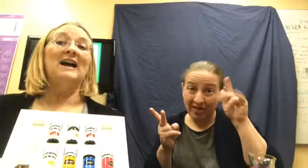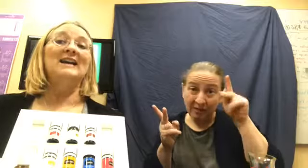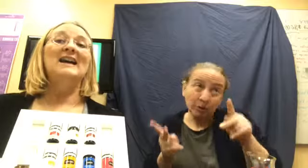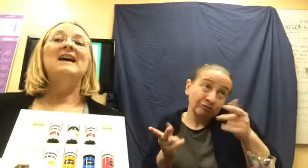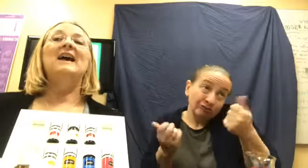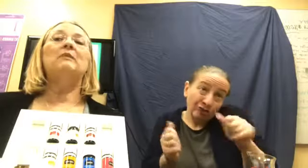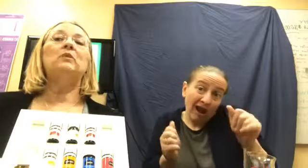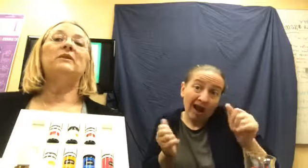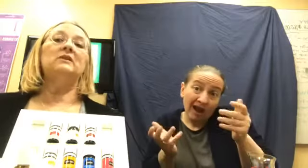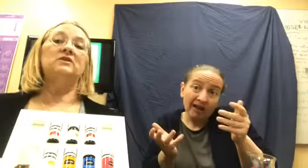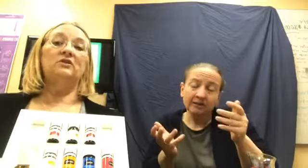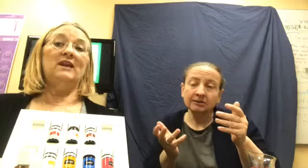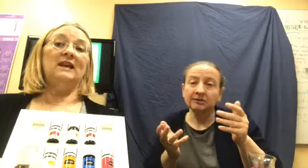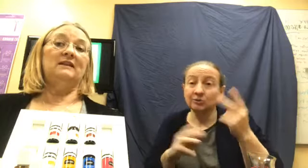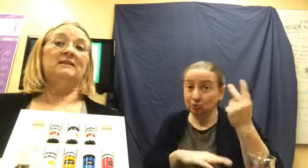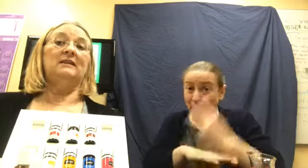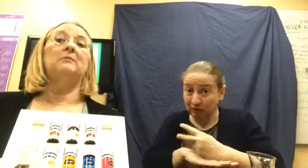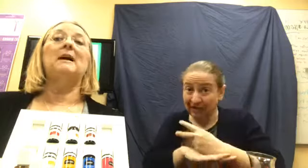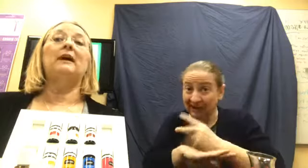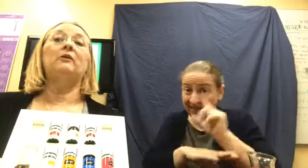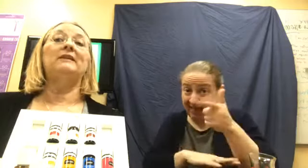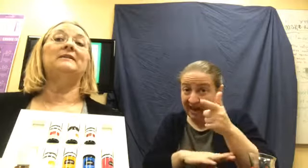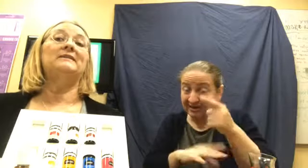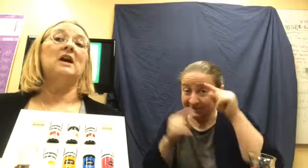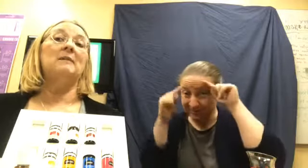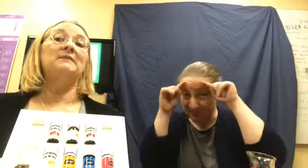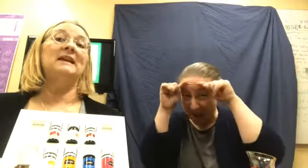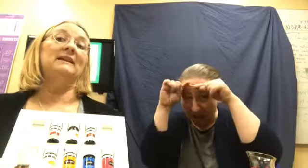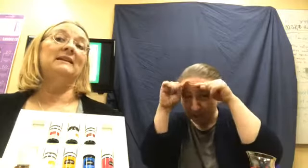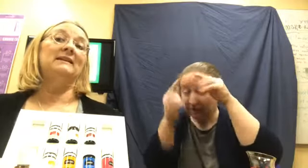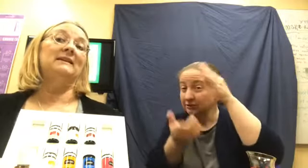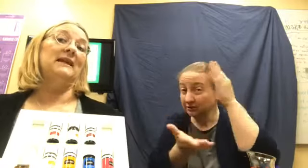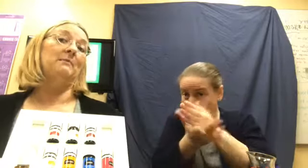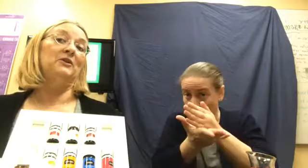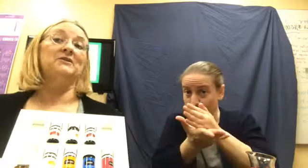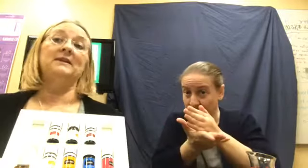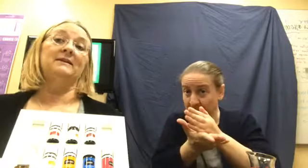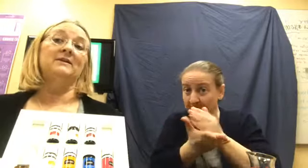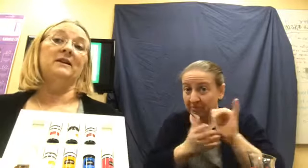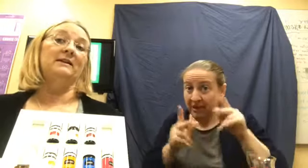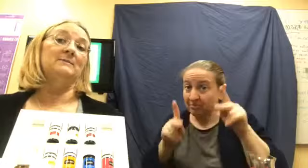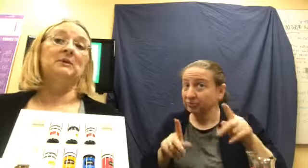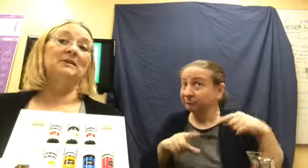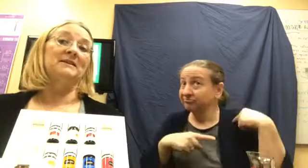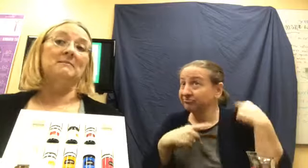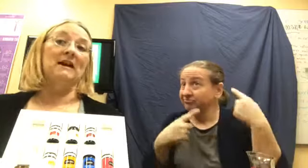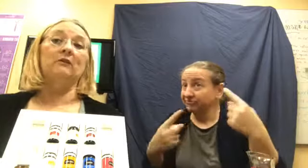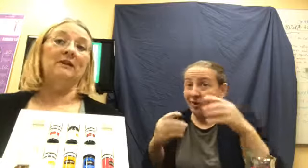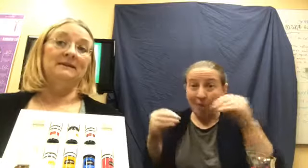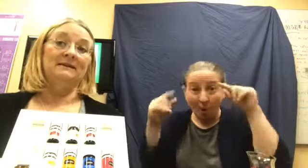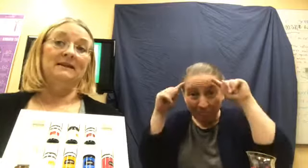And within two days, their migraine stopped. And that person has not experienced a migraine since.